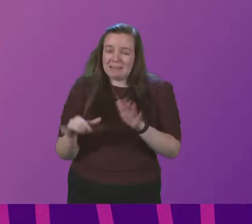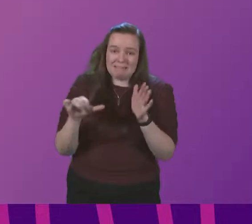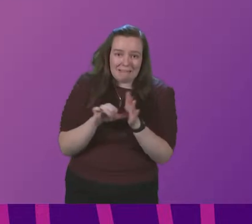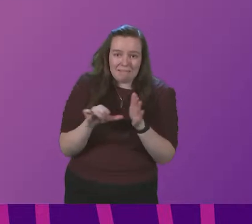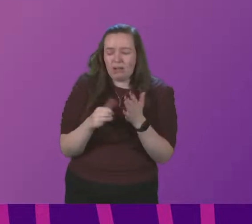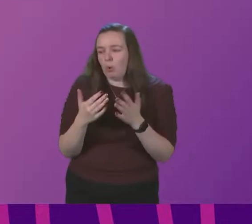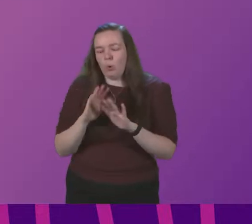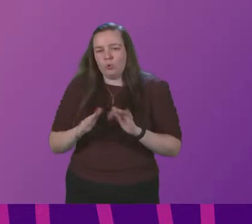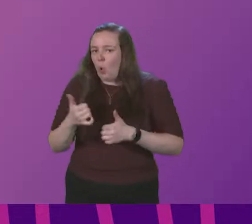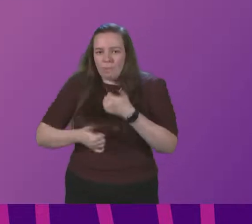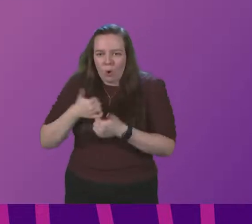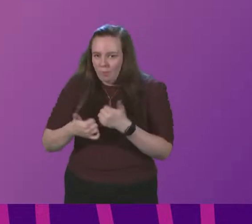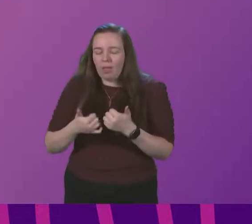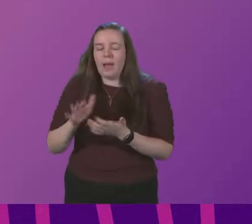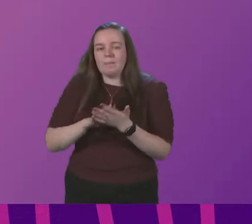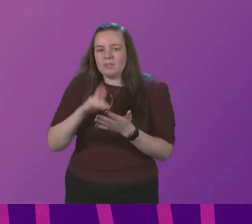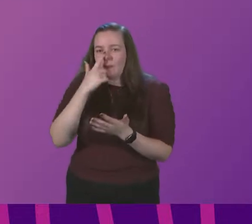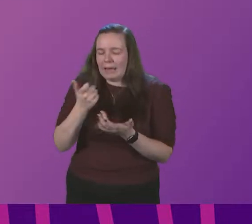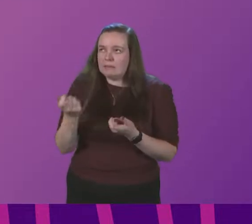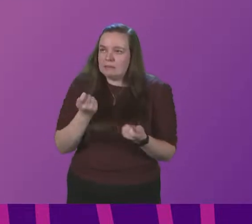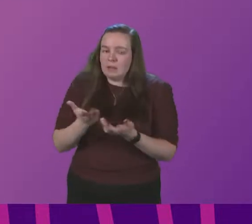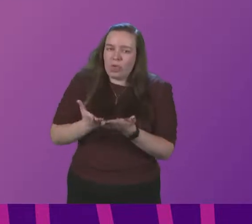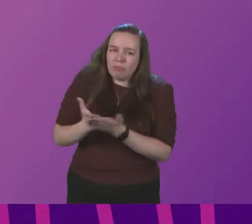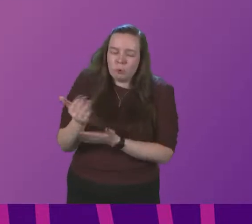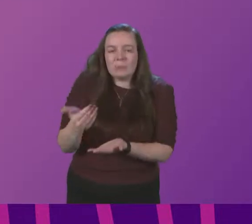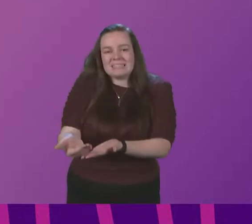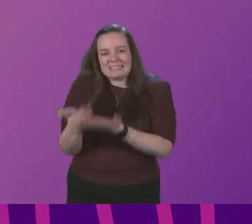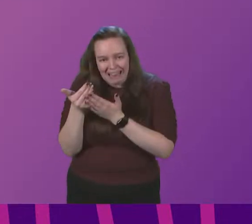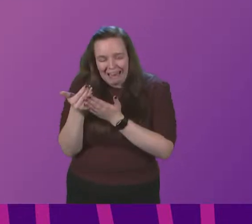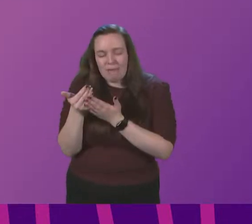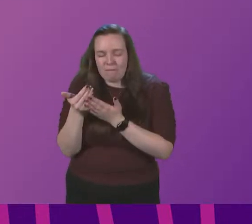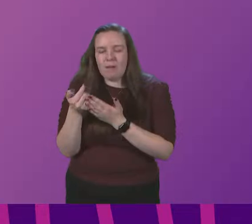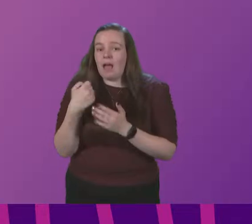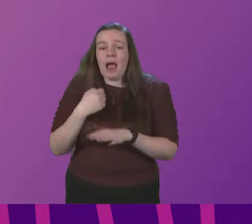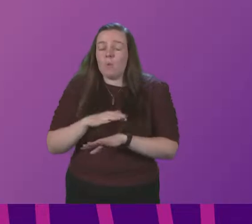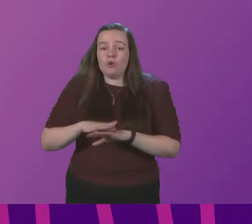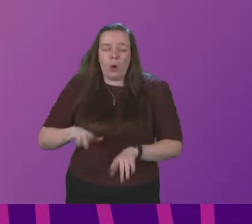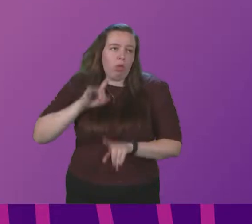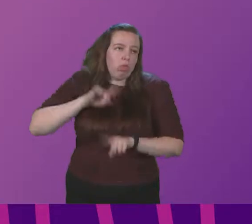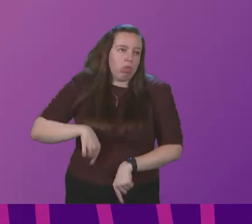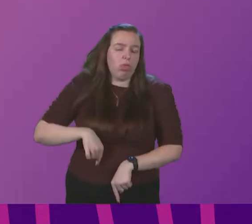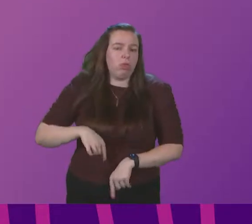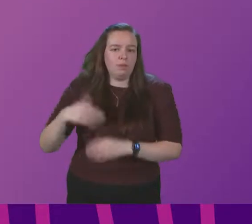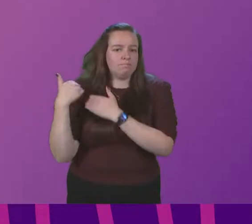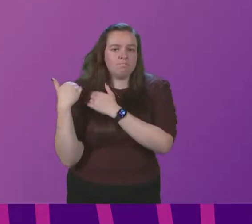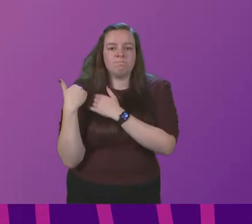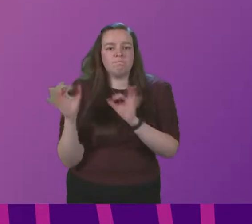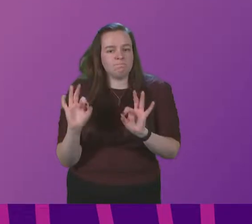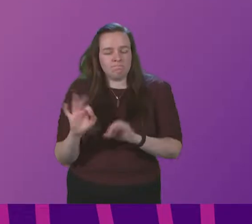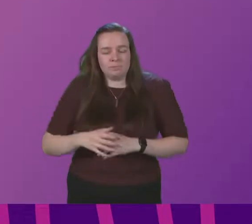or unpopular, that will get us through this as safely as possible, and I will not shy away from that responsibility.